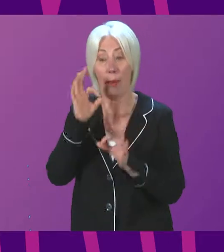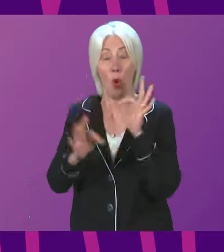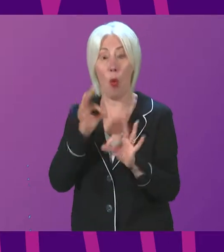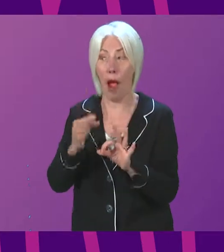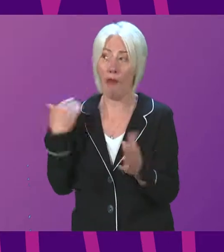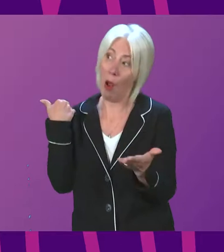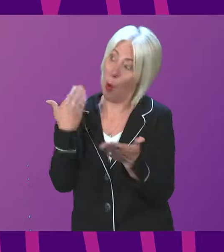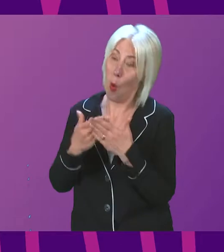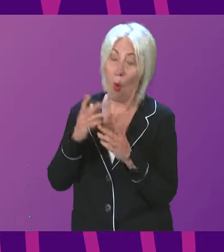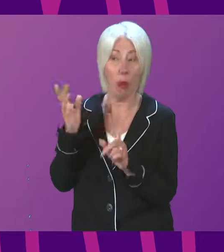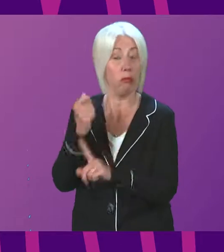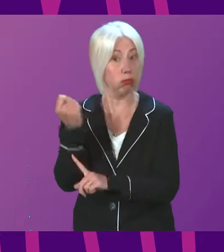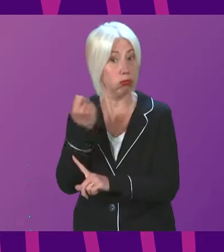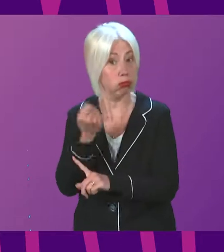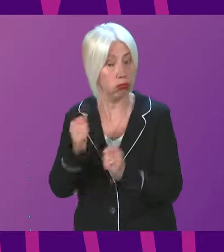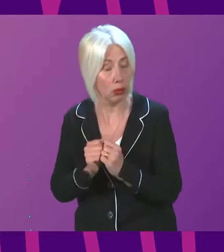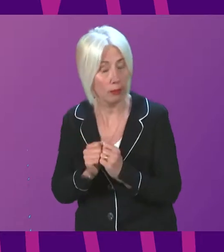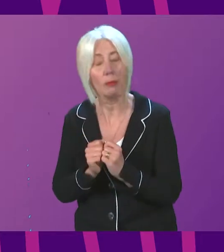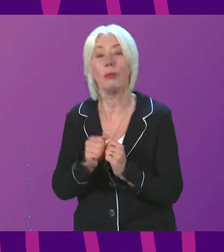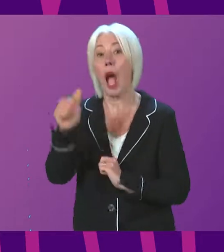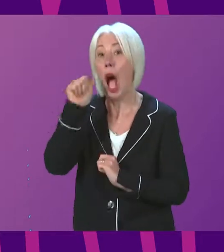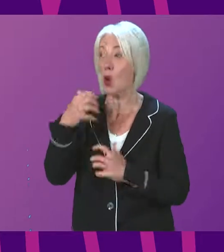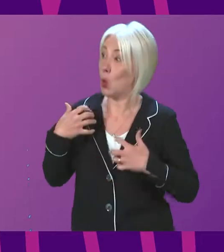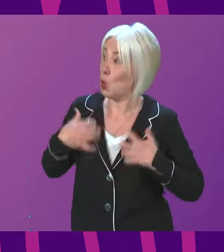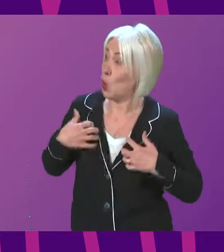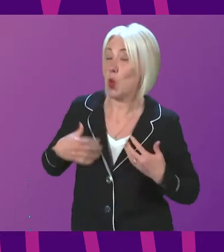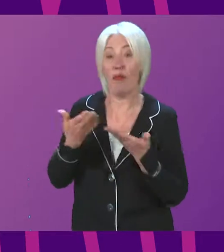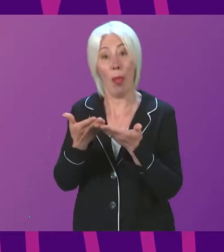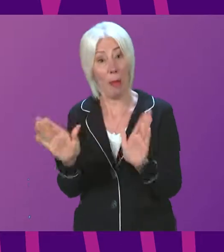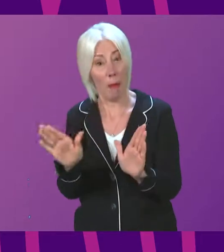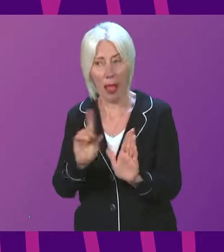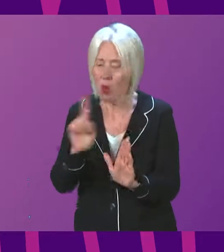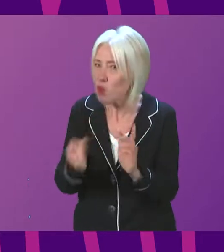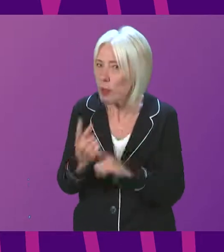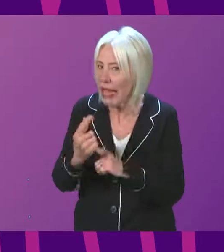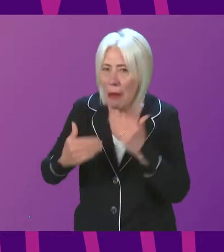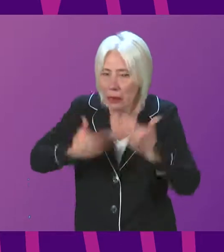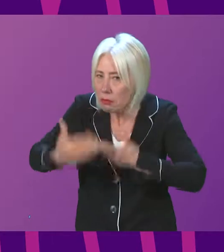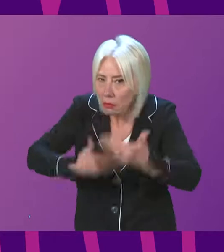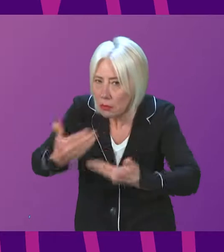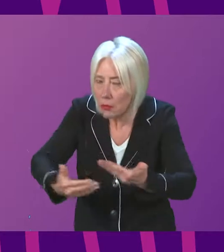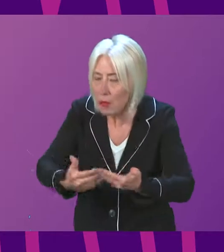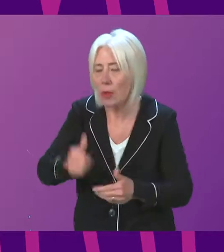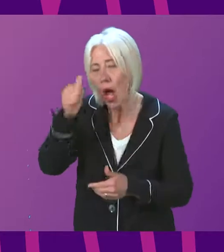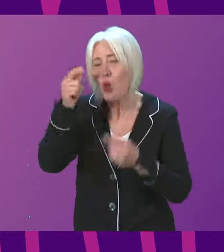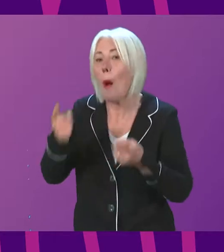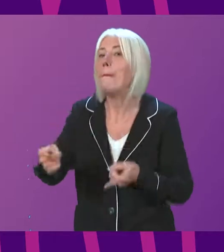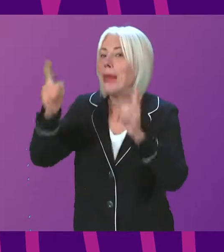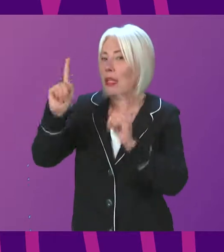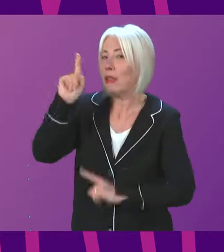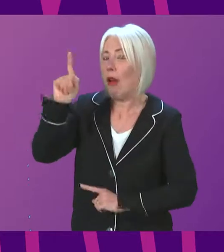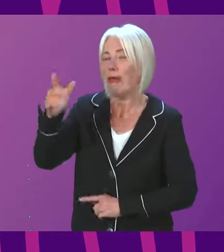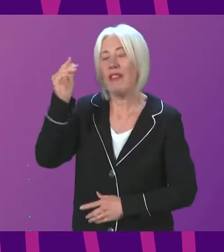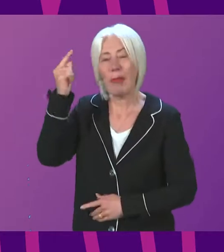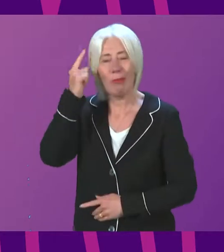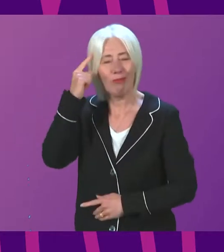progress has been made. I know there has been keen public interest in the progress of the Inquiry and although Ministers must be mindful at all